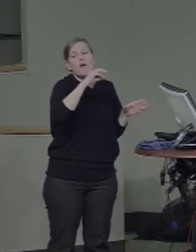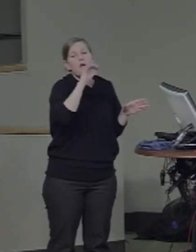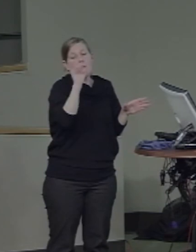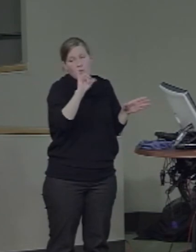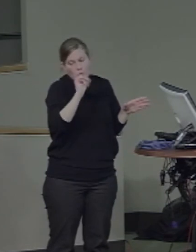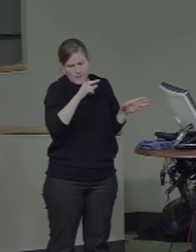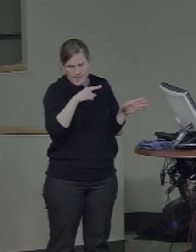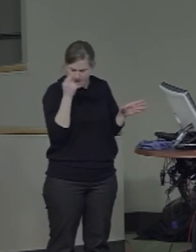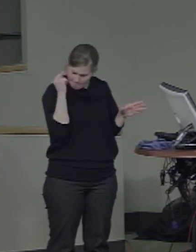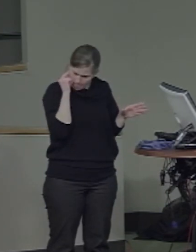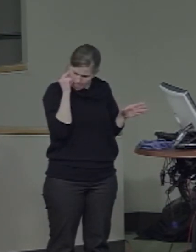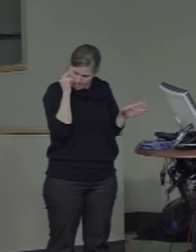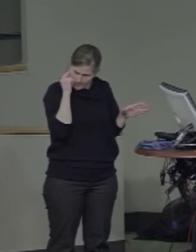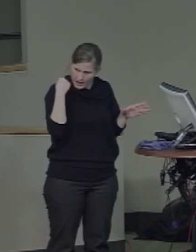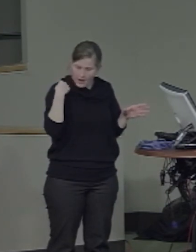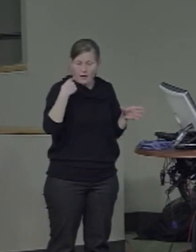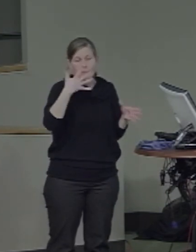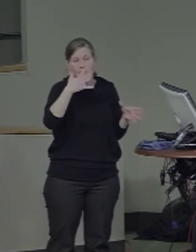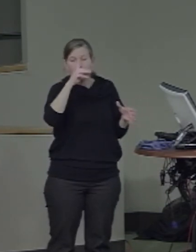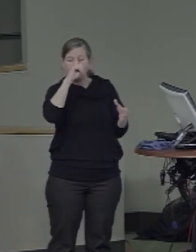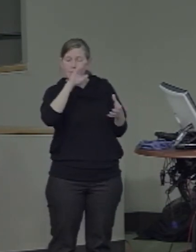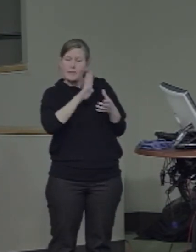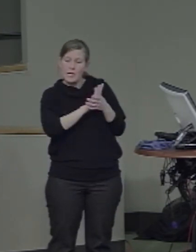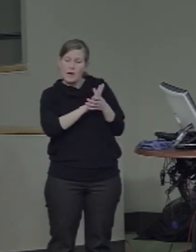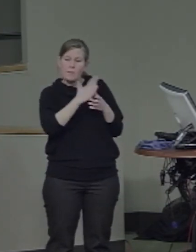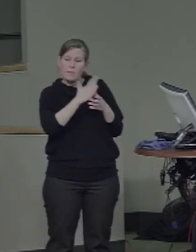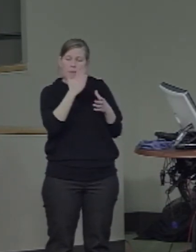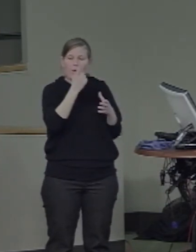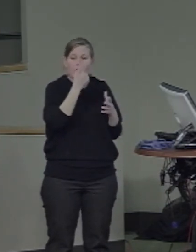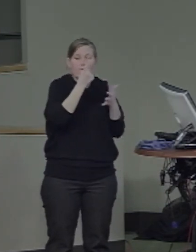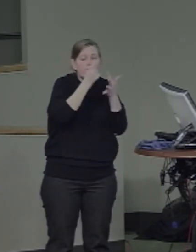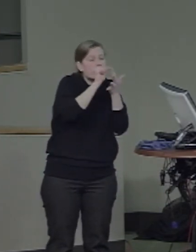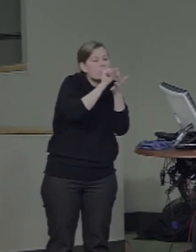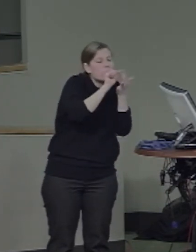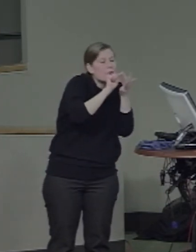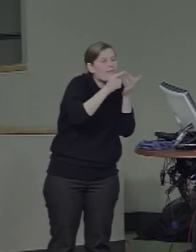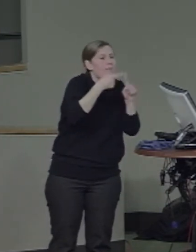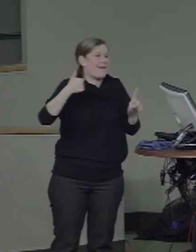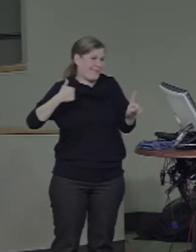I believe some of them might be Canadian, but they're North American.